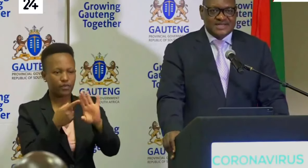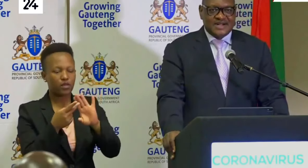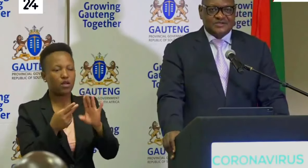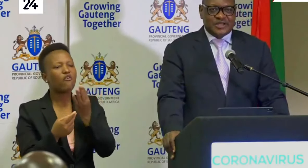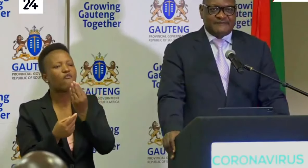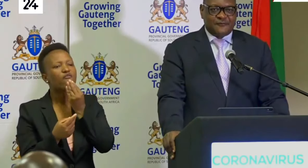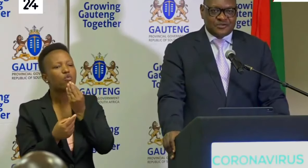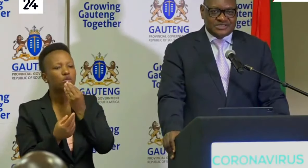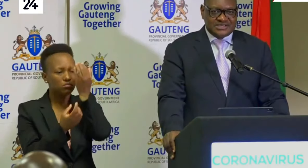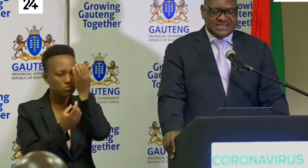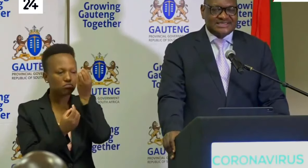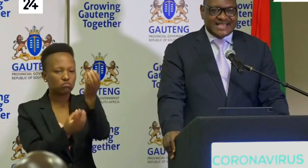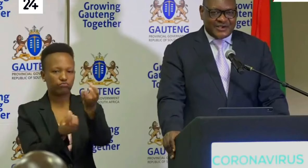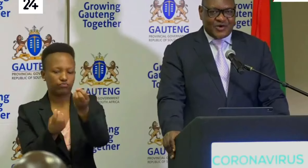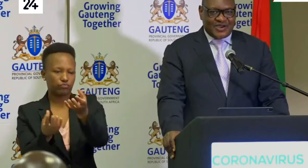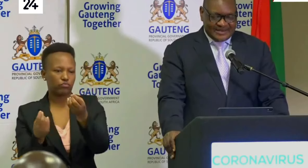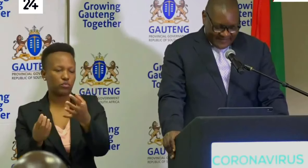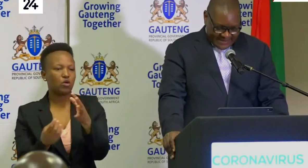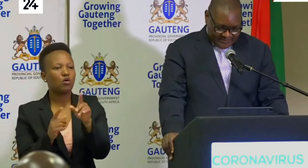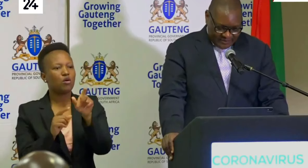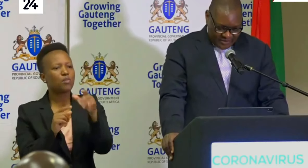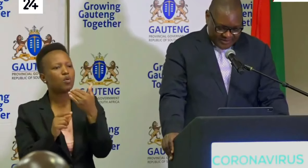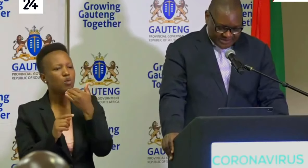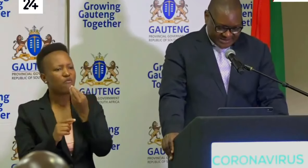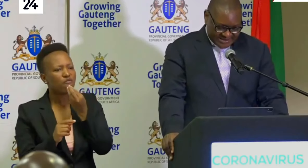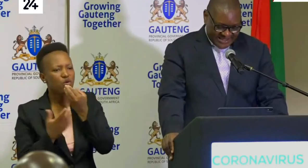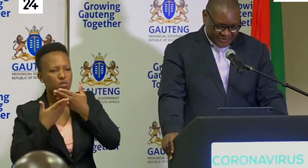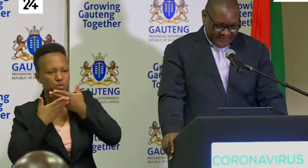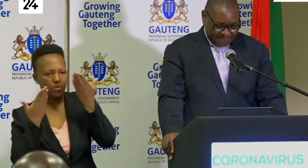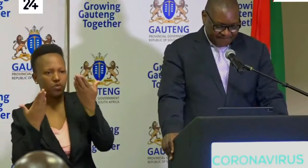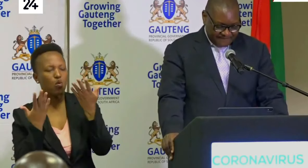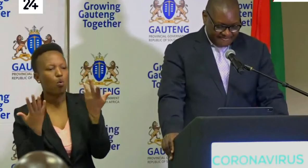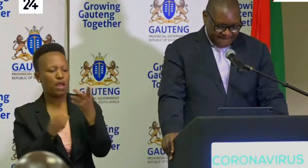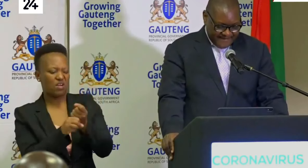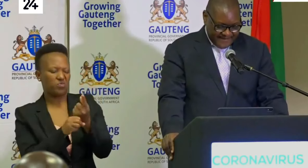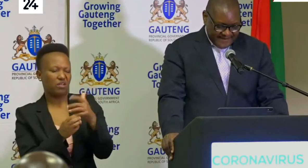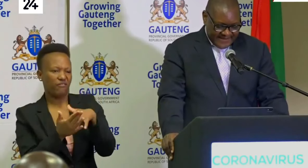to the food insecure and vulnerable communities in Kauteng.